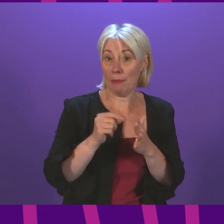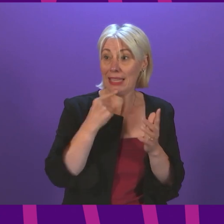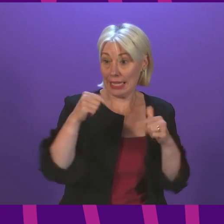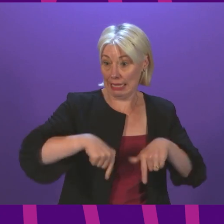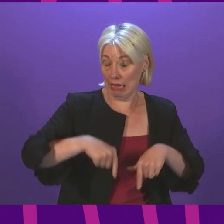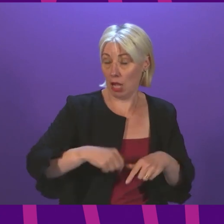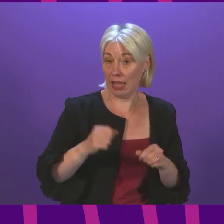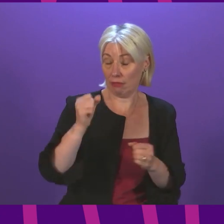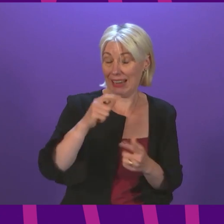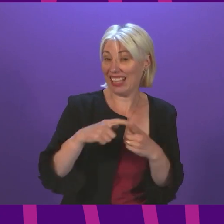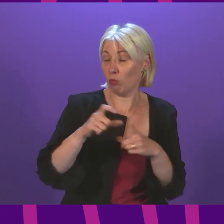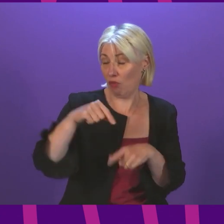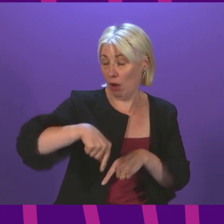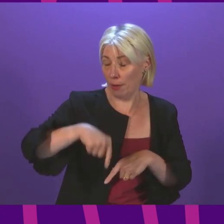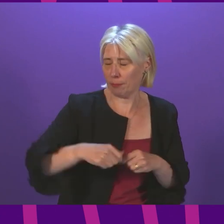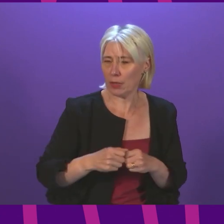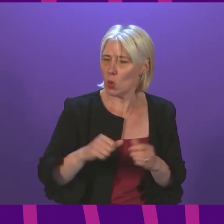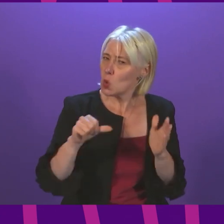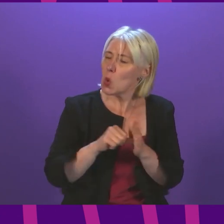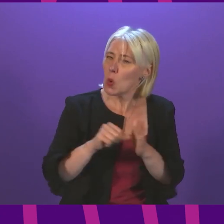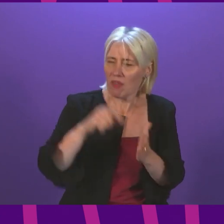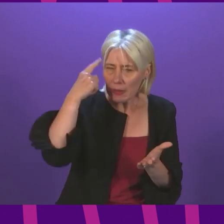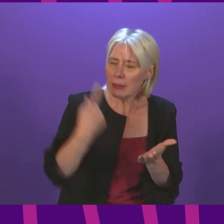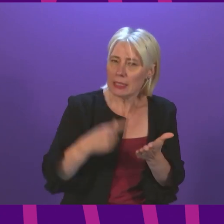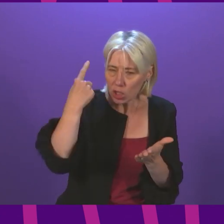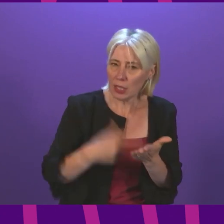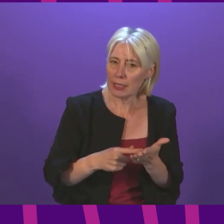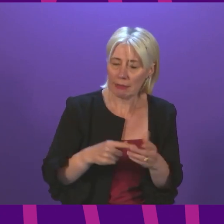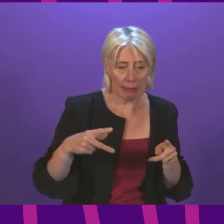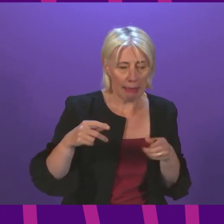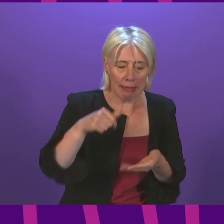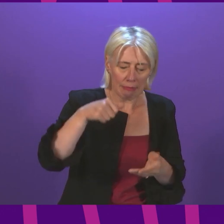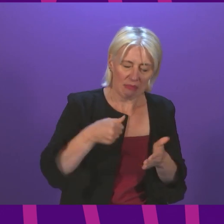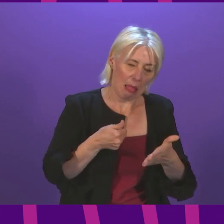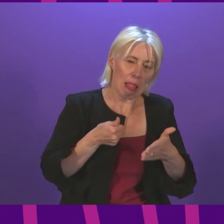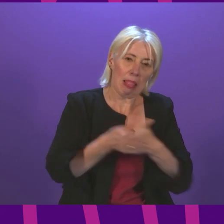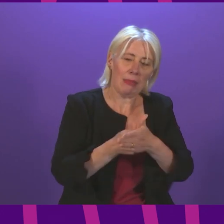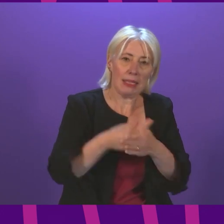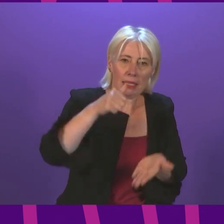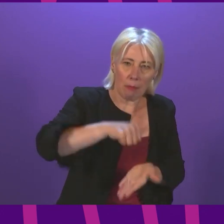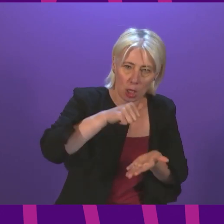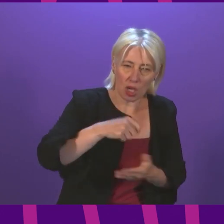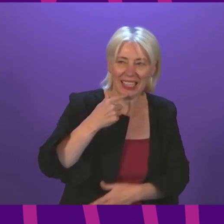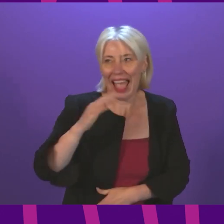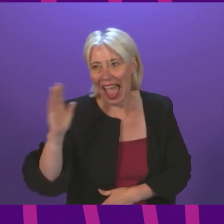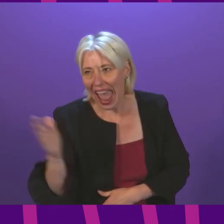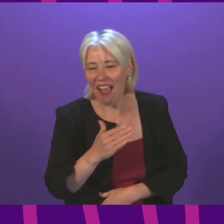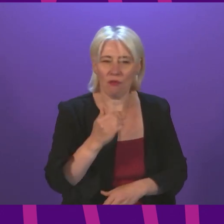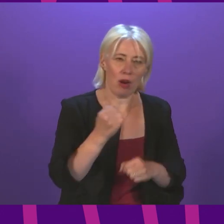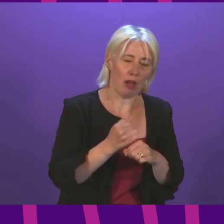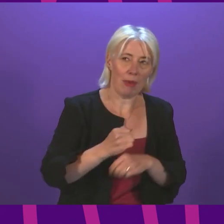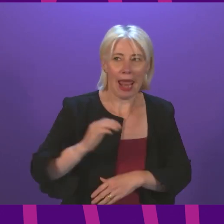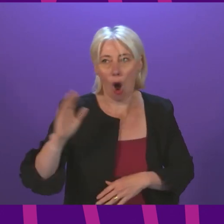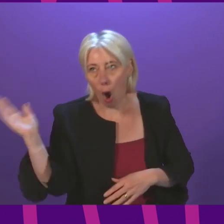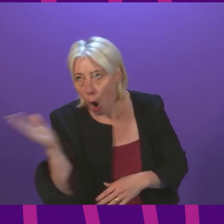She said, and I quote, that difficult decisions had to be taken with limited budgets available. Now every government, every part of the world